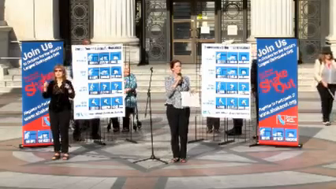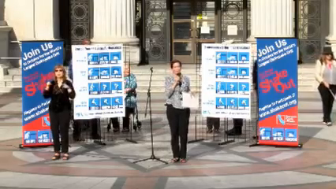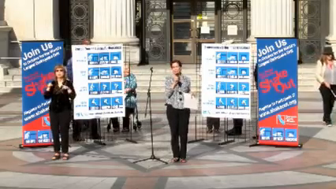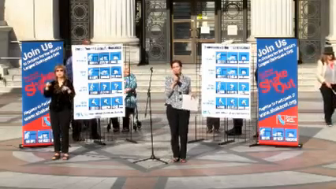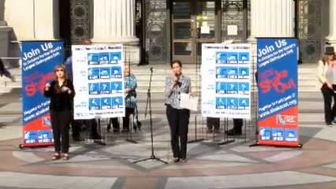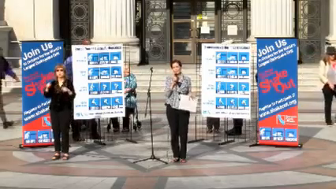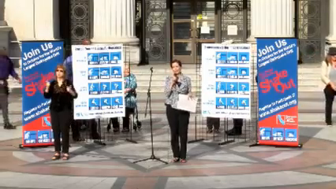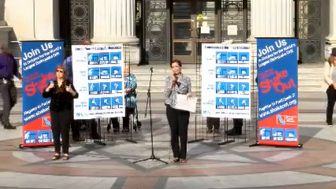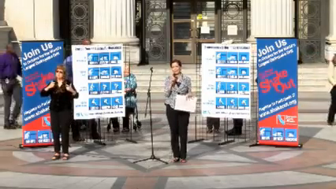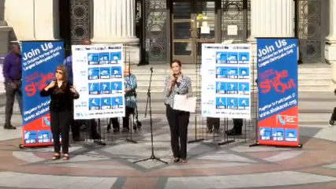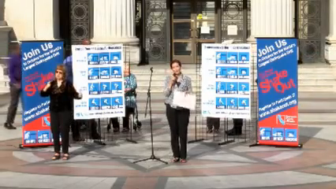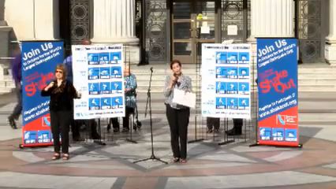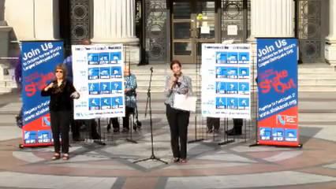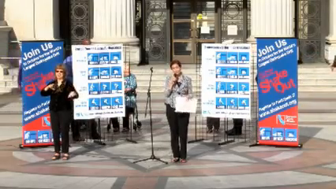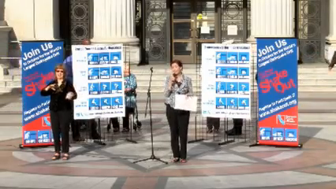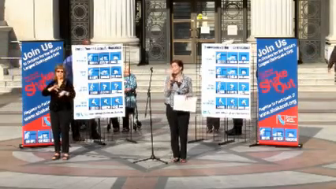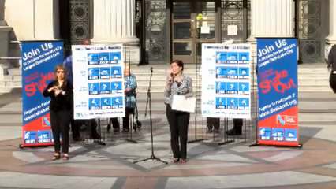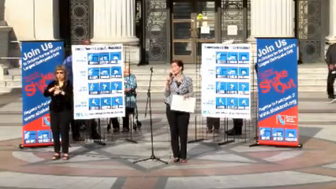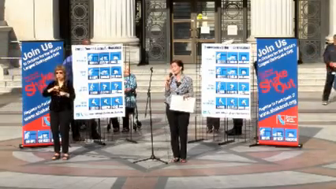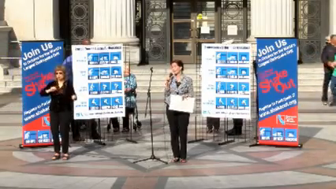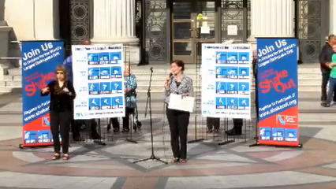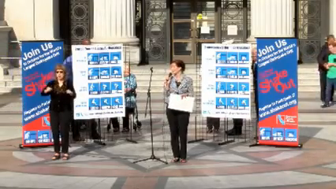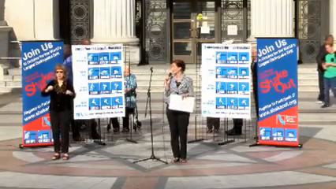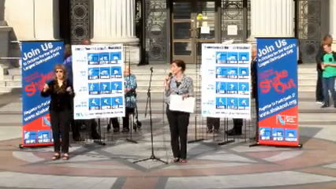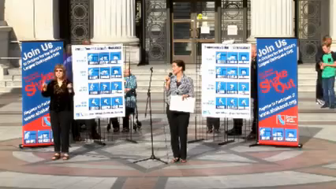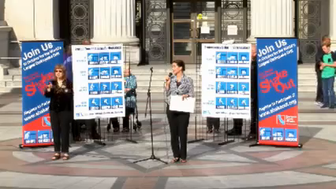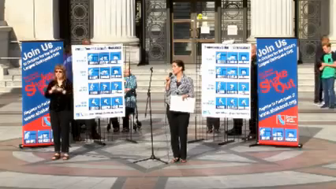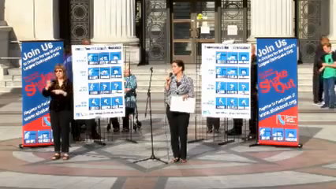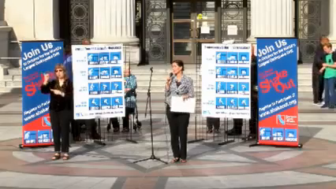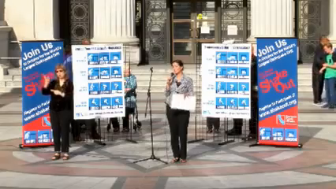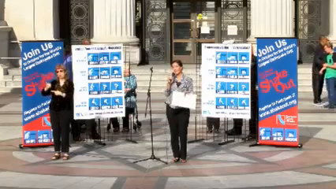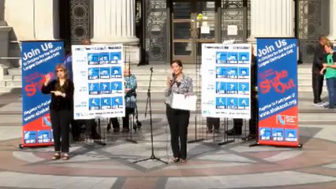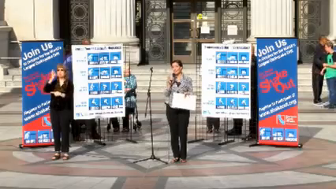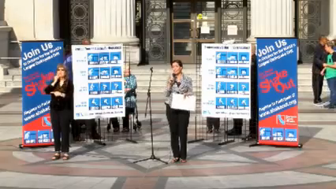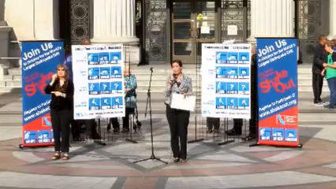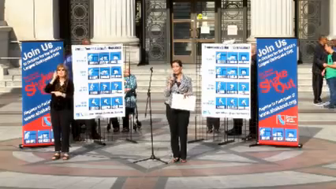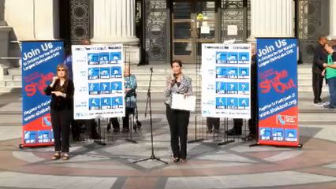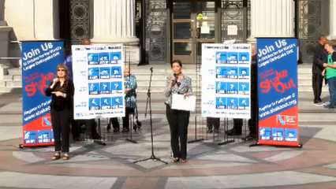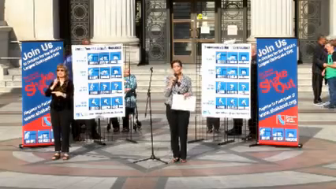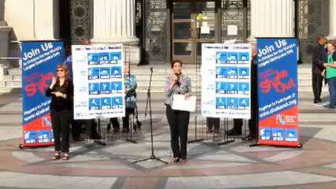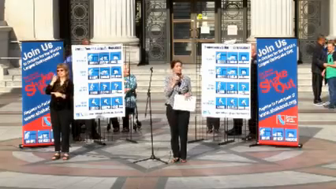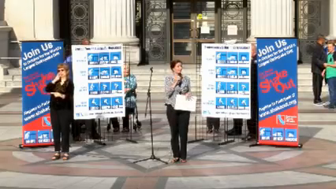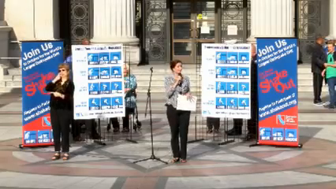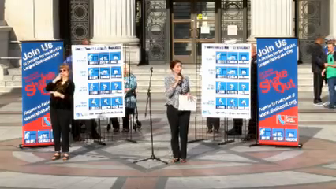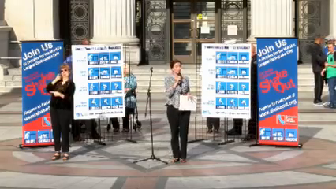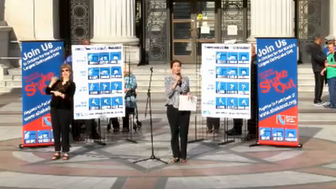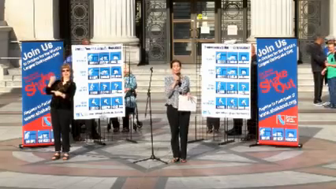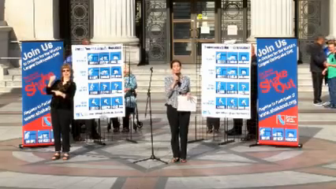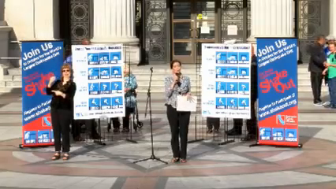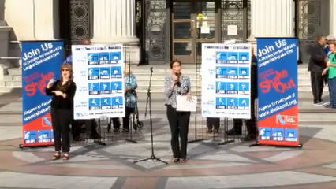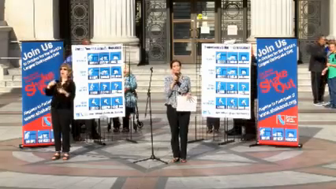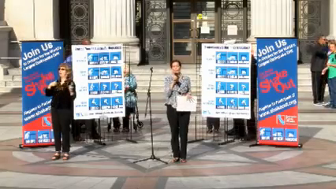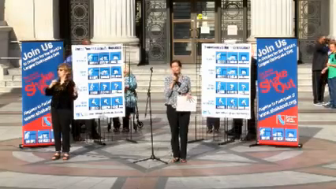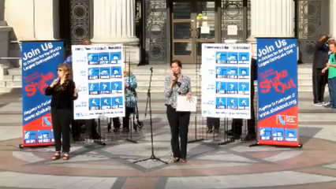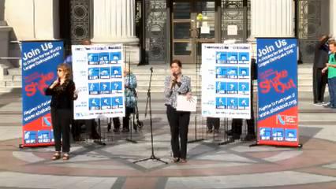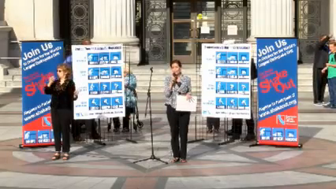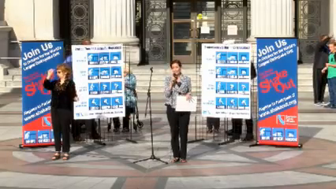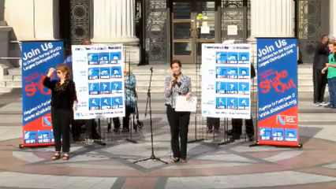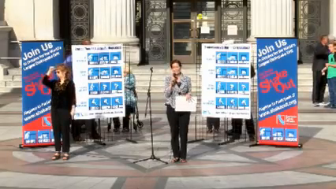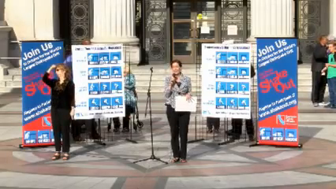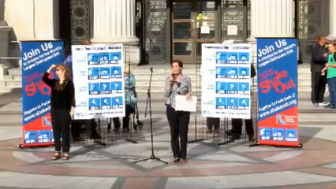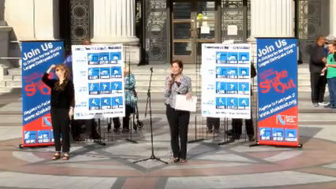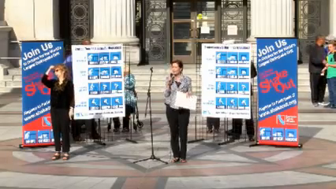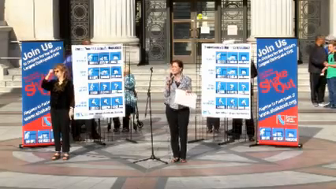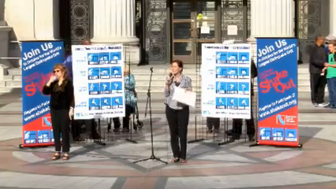a big shakeup like the one that Oakland experienced not that long ago that I certainly remember very